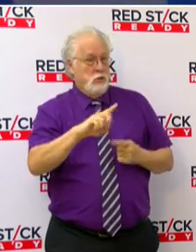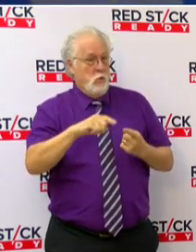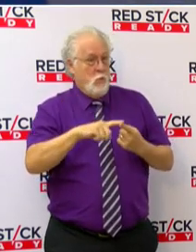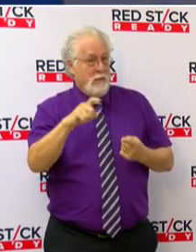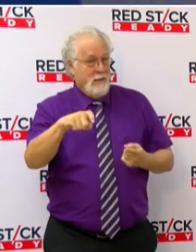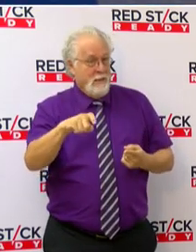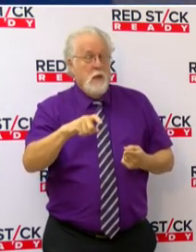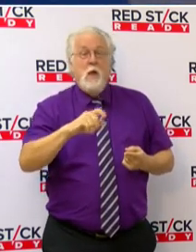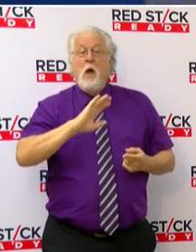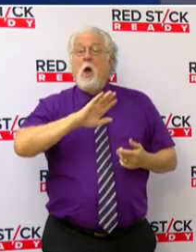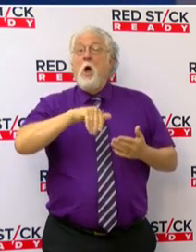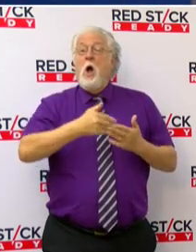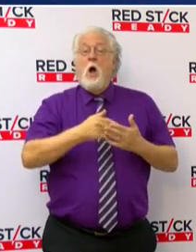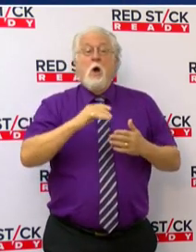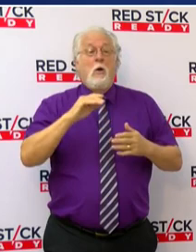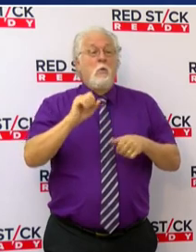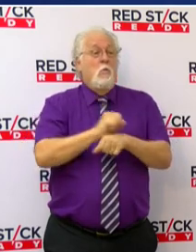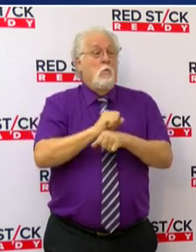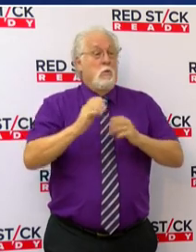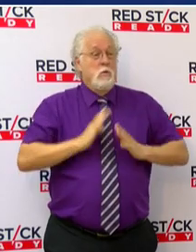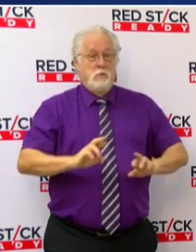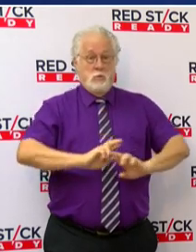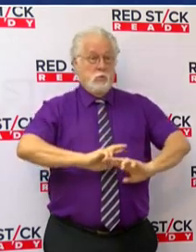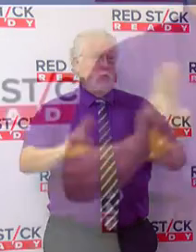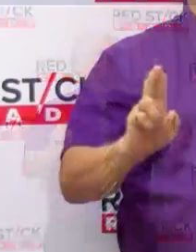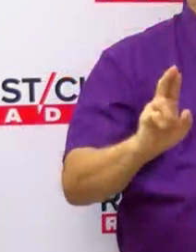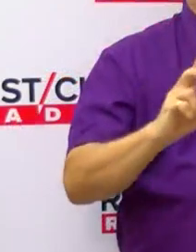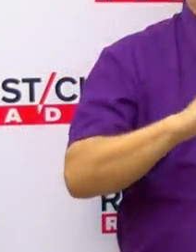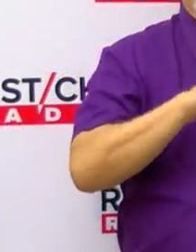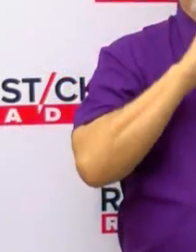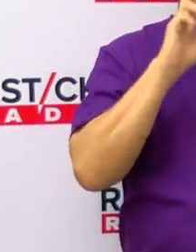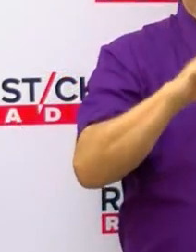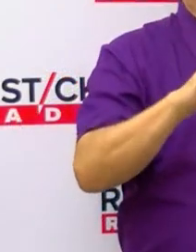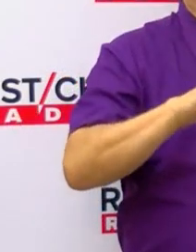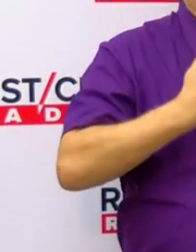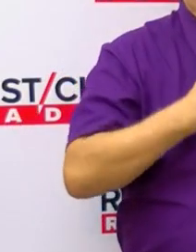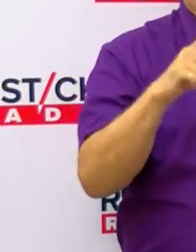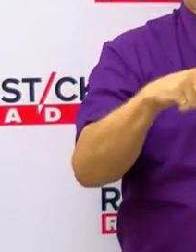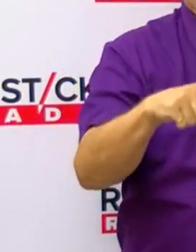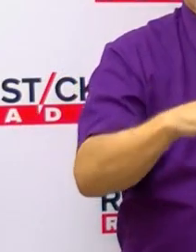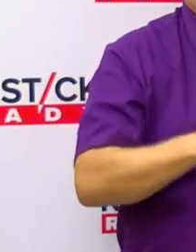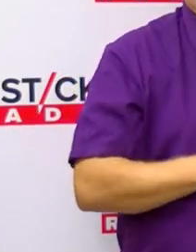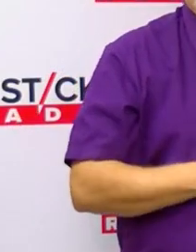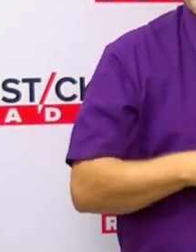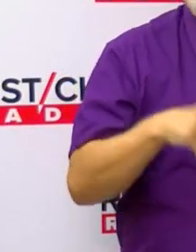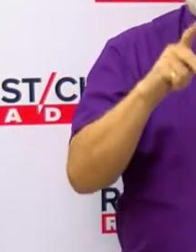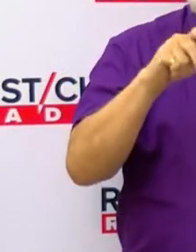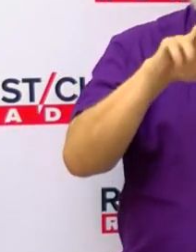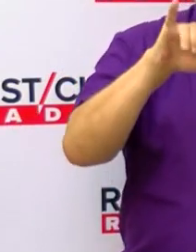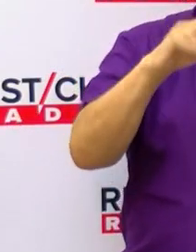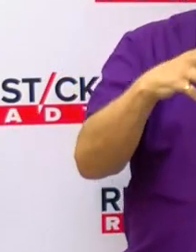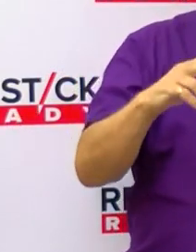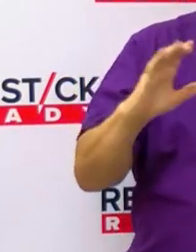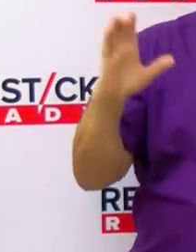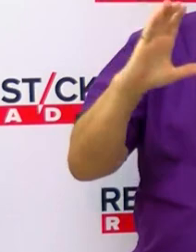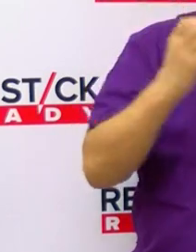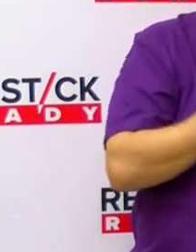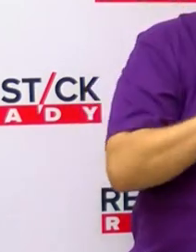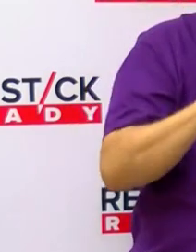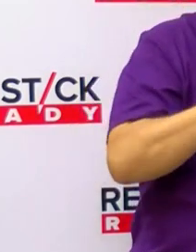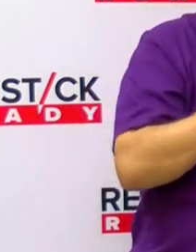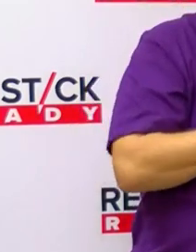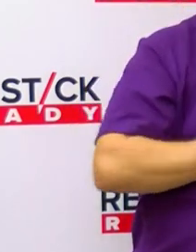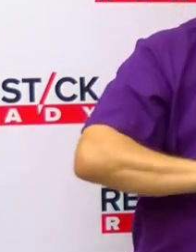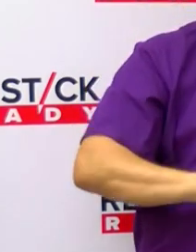All of our city parish employees are standing ready to respond to the needs of our community. The parish search and rescue teams are